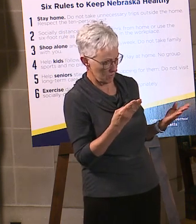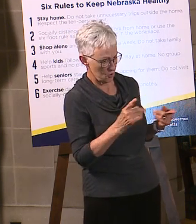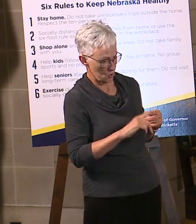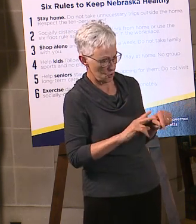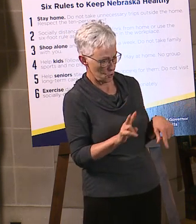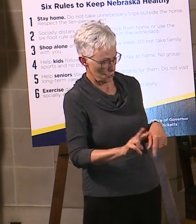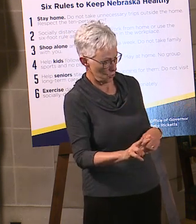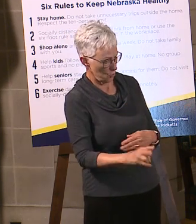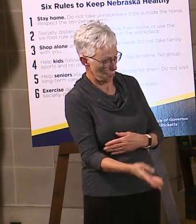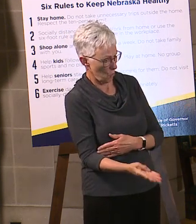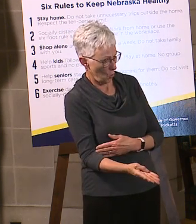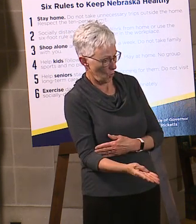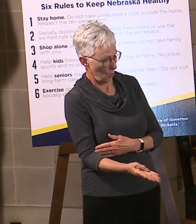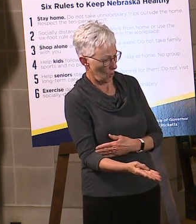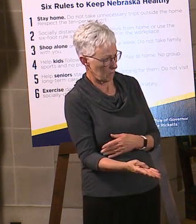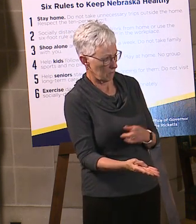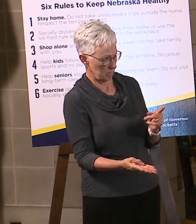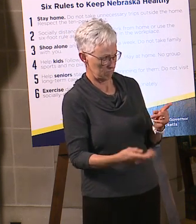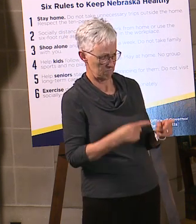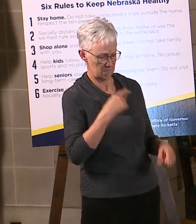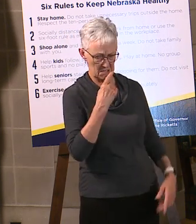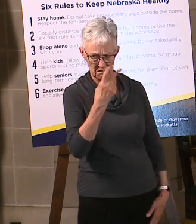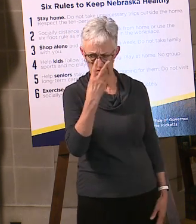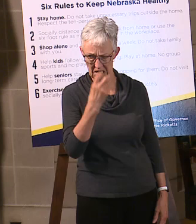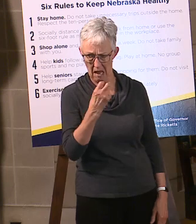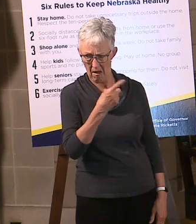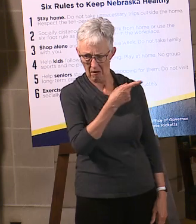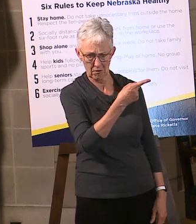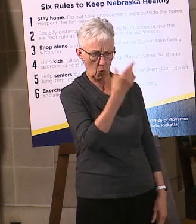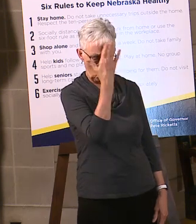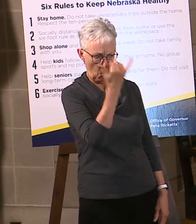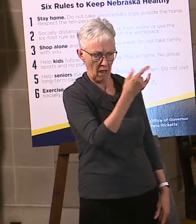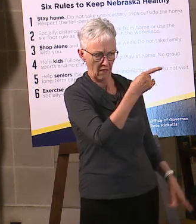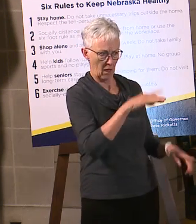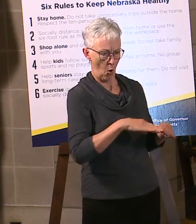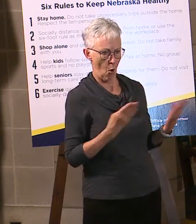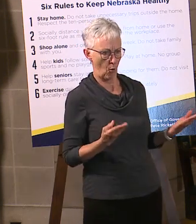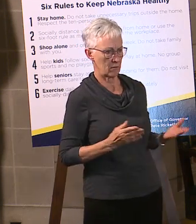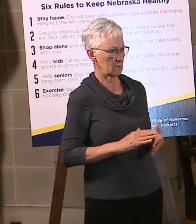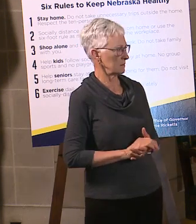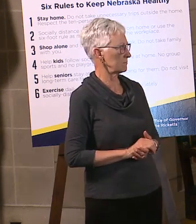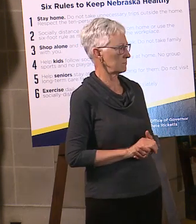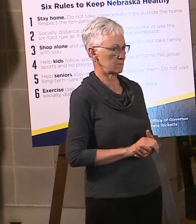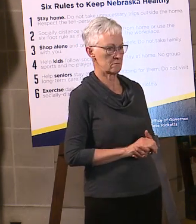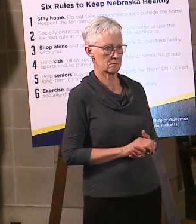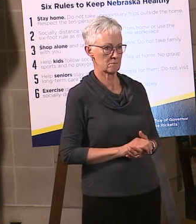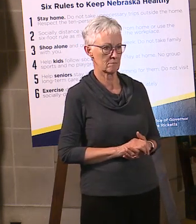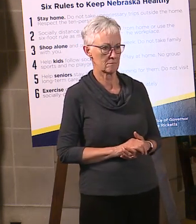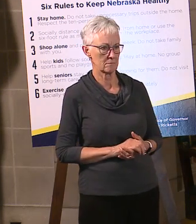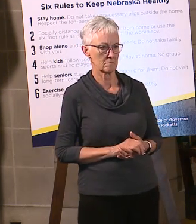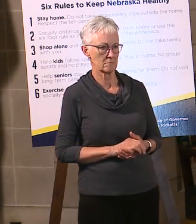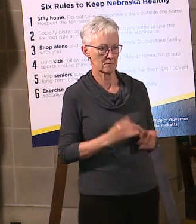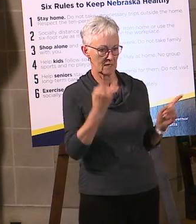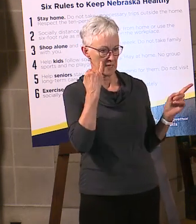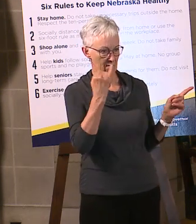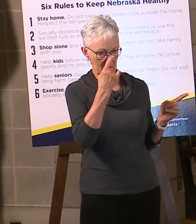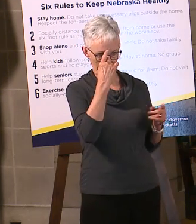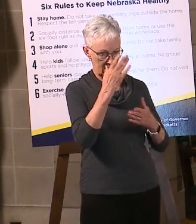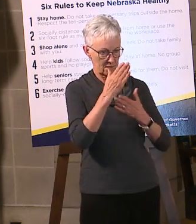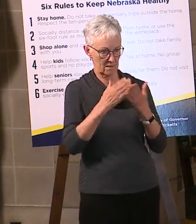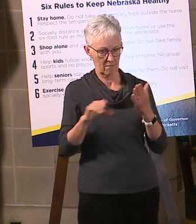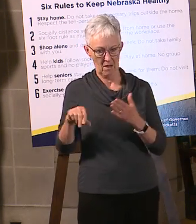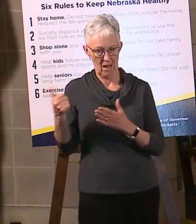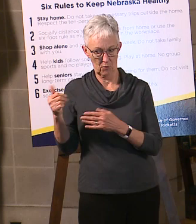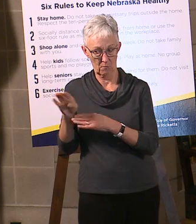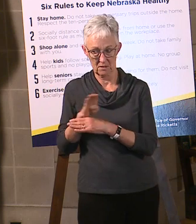wings until 2 a.m.? They don't think so. So, well, again, again, if they think there's some other competitors that aren't following the rules, then I would say,